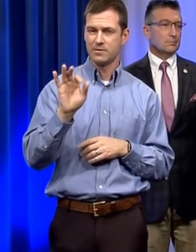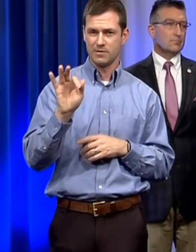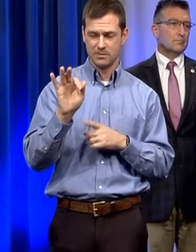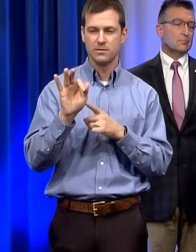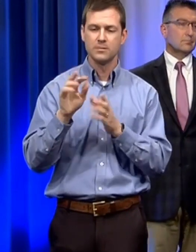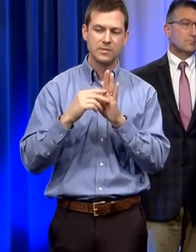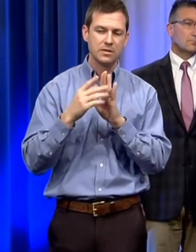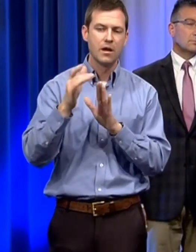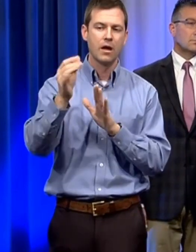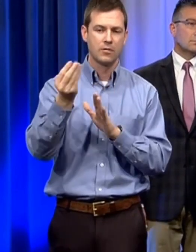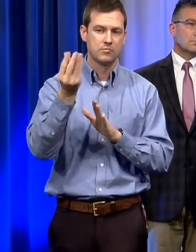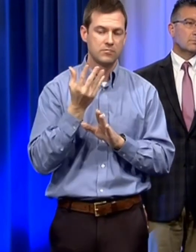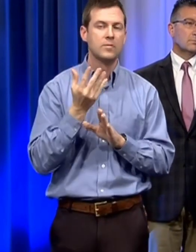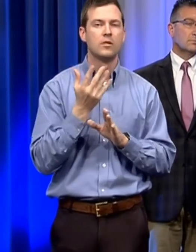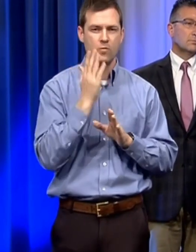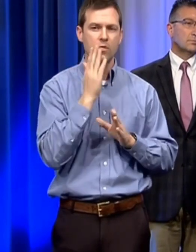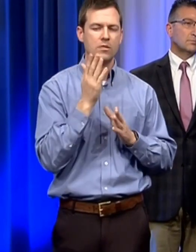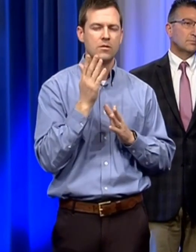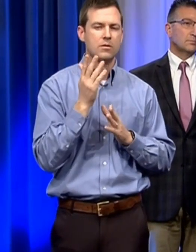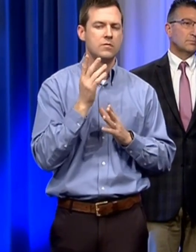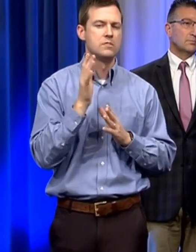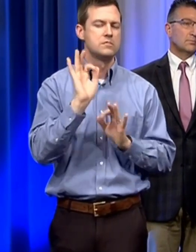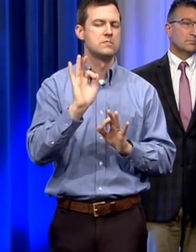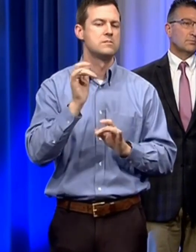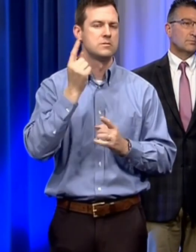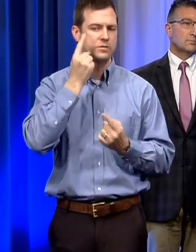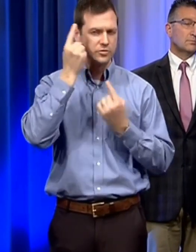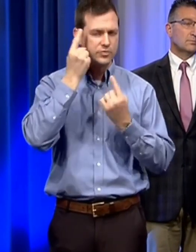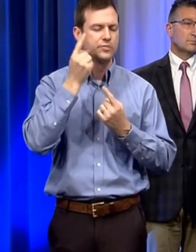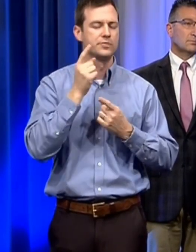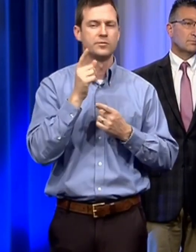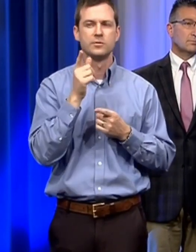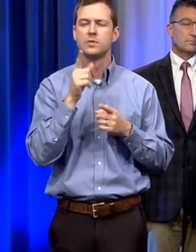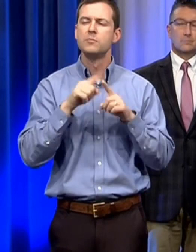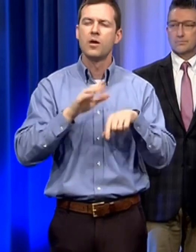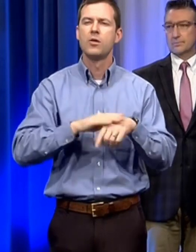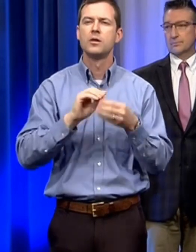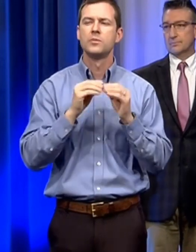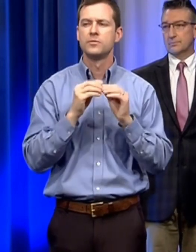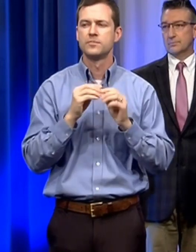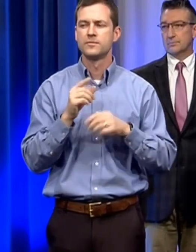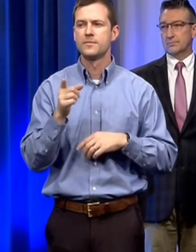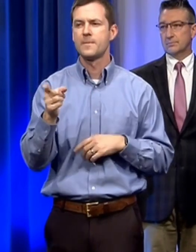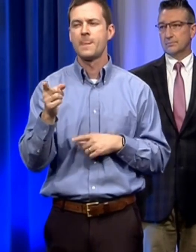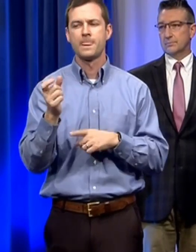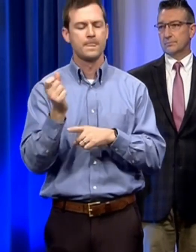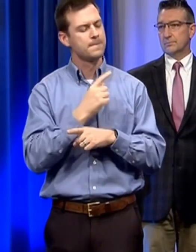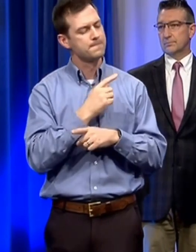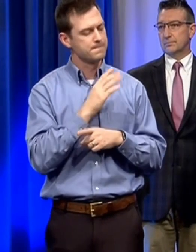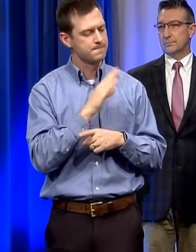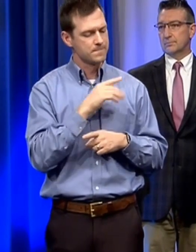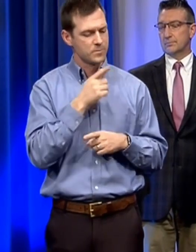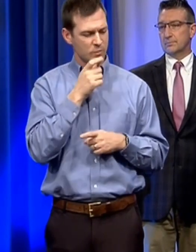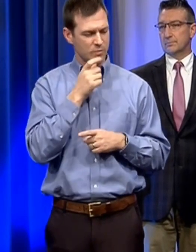daily basis that'll go into our decision about what we need to do um as we approach the end of the month for our